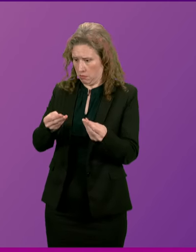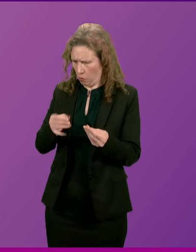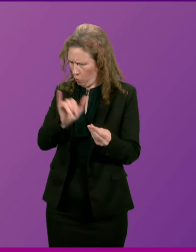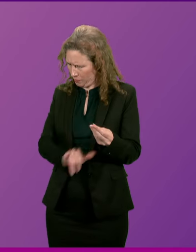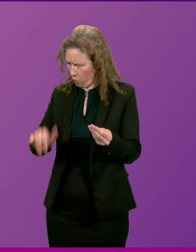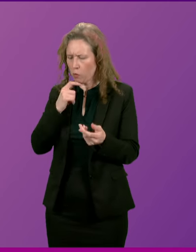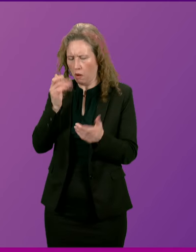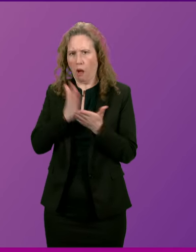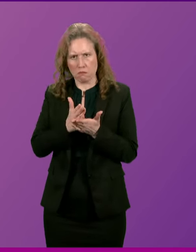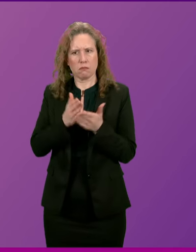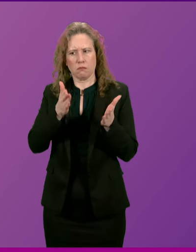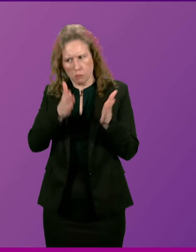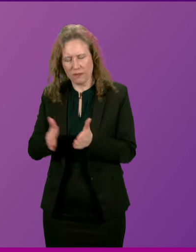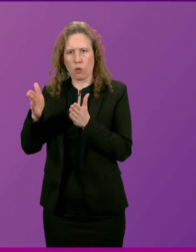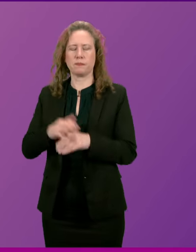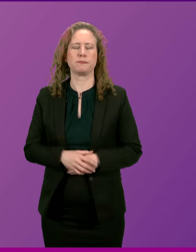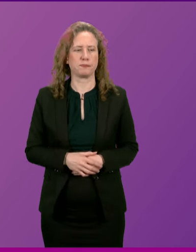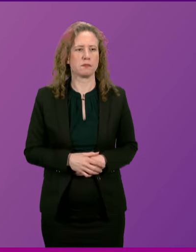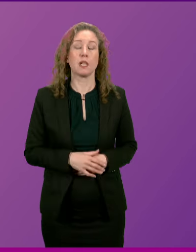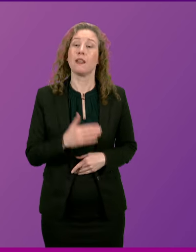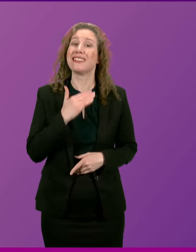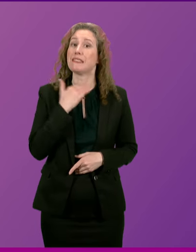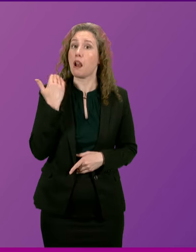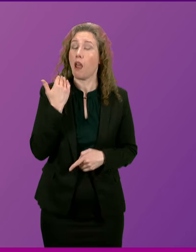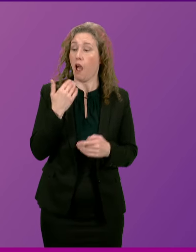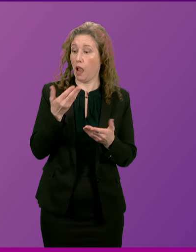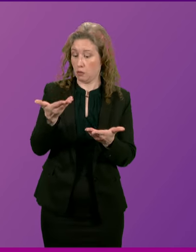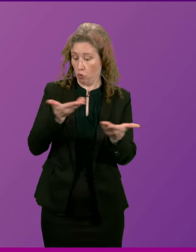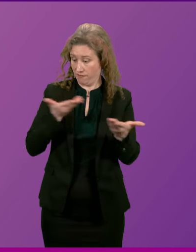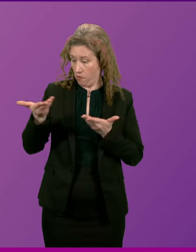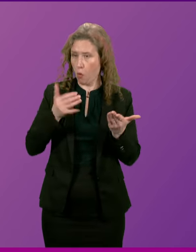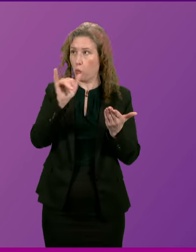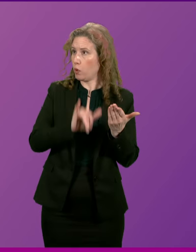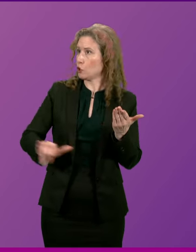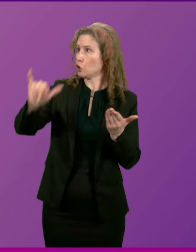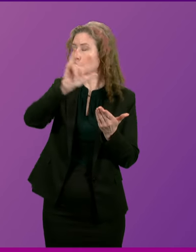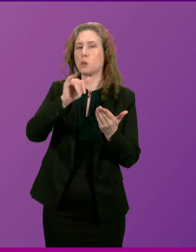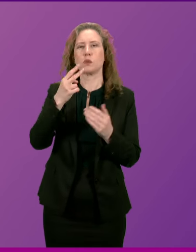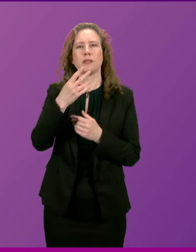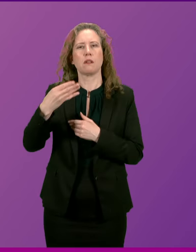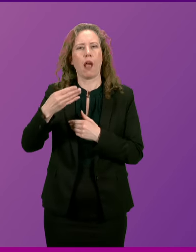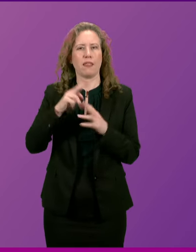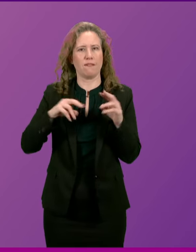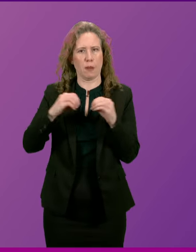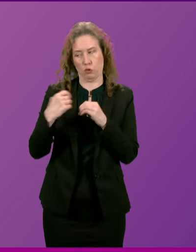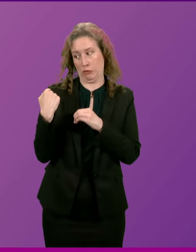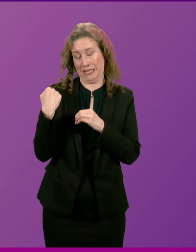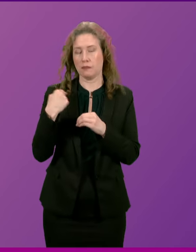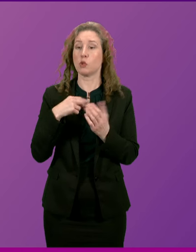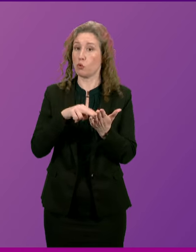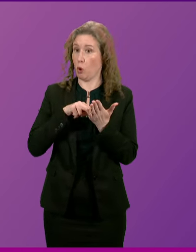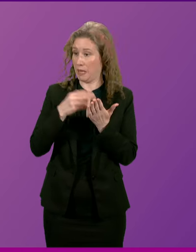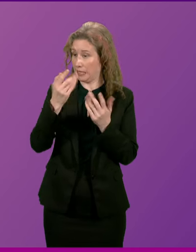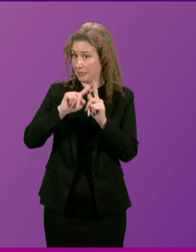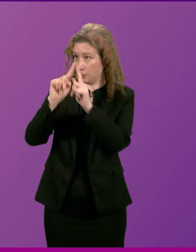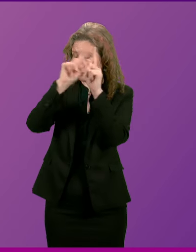First Minister. The deadline for nominations from areas to be considered for designation as a new National Park was the 29th of February this year. Nominations have